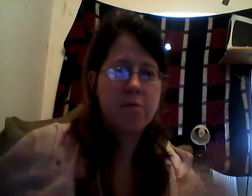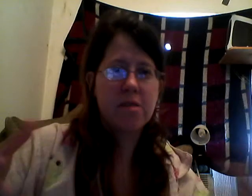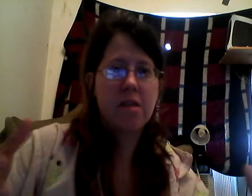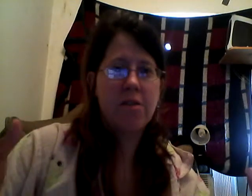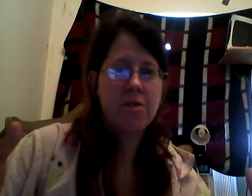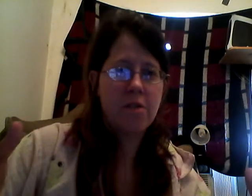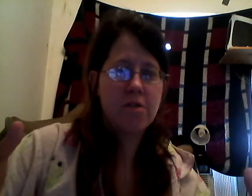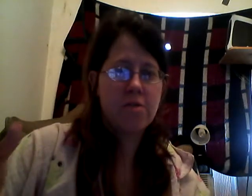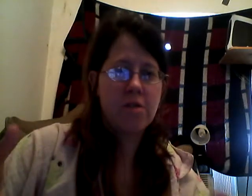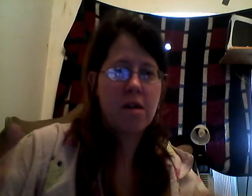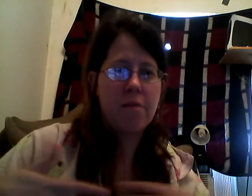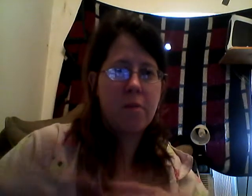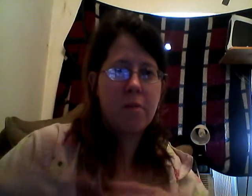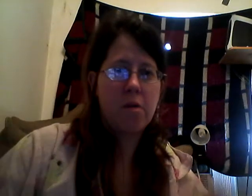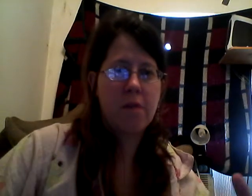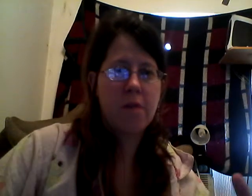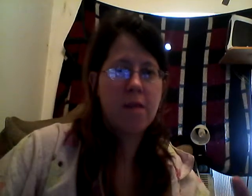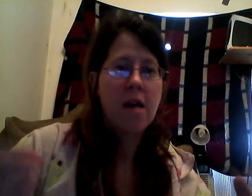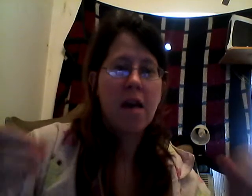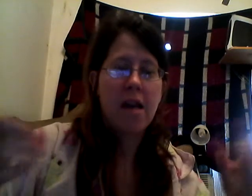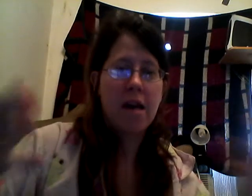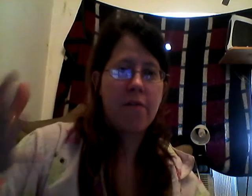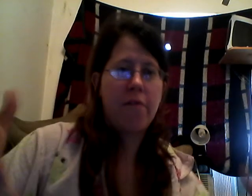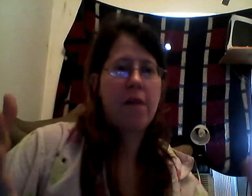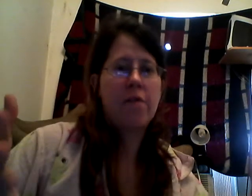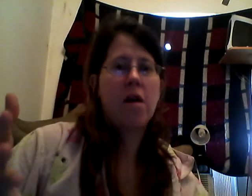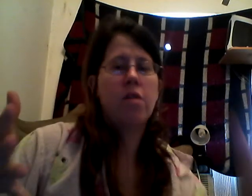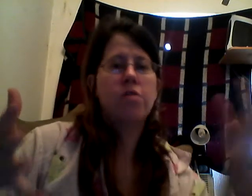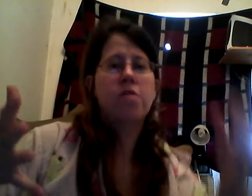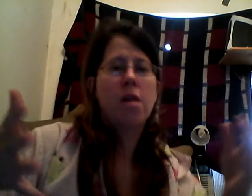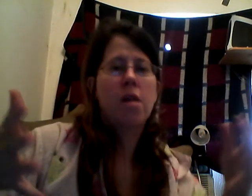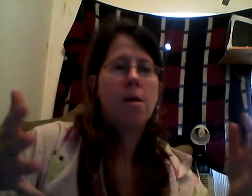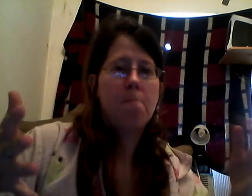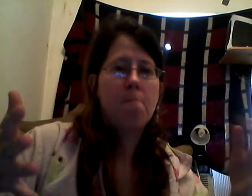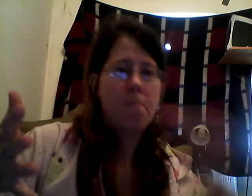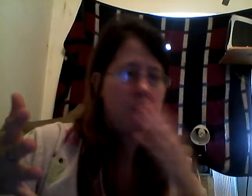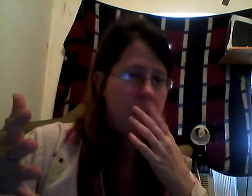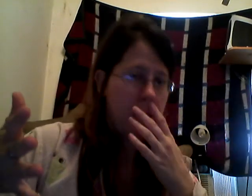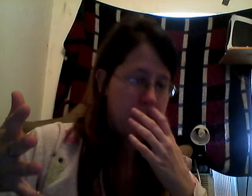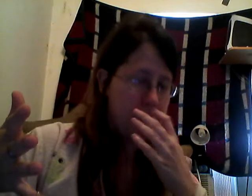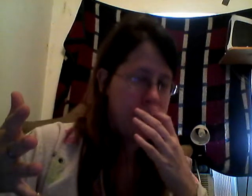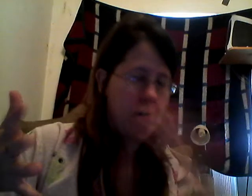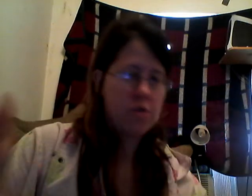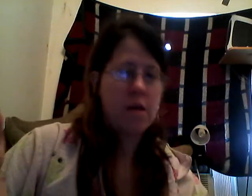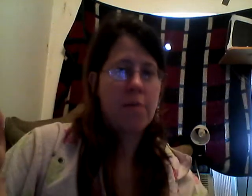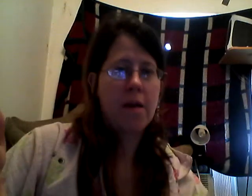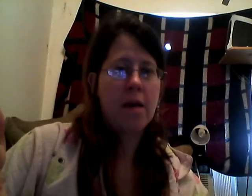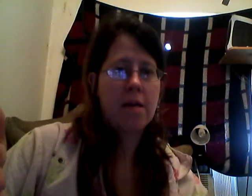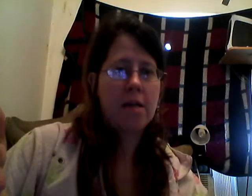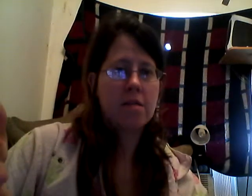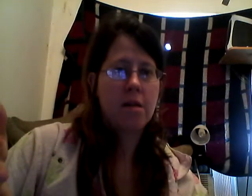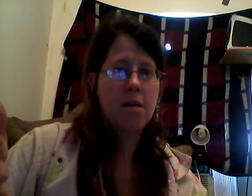stayed on International Drive, and we walked around, and I got for $5, at a souvenir shop, I got this, um,